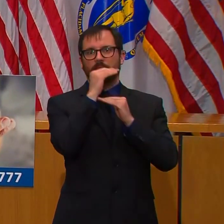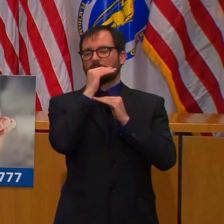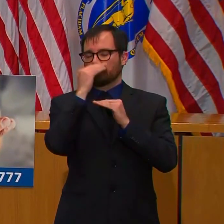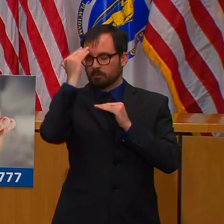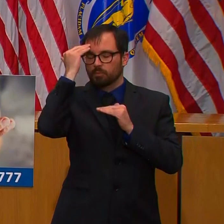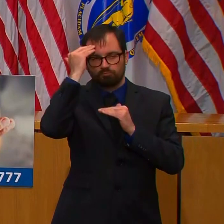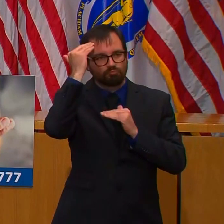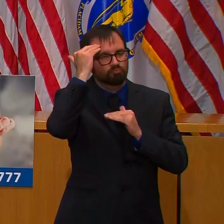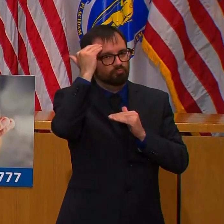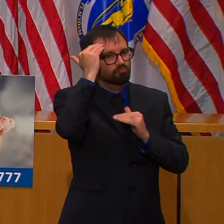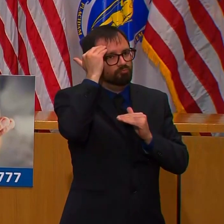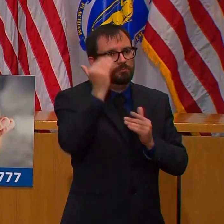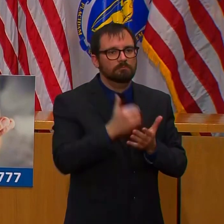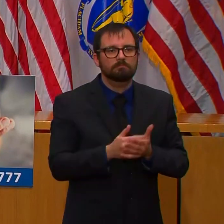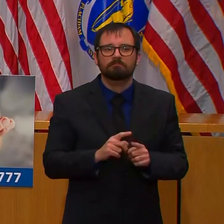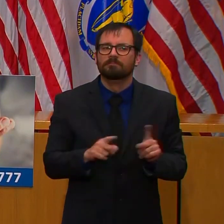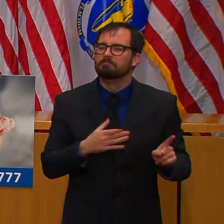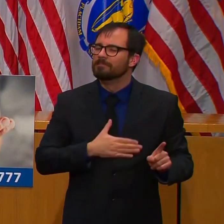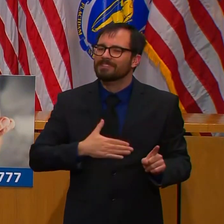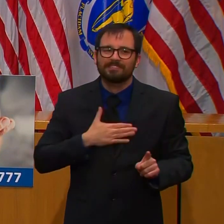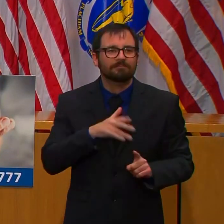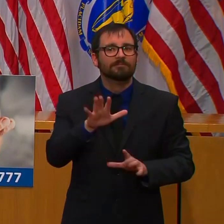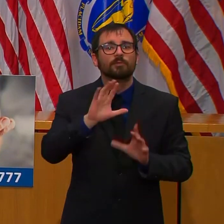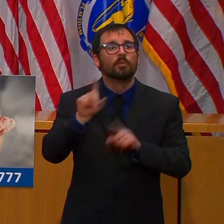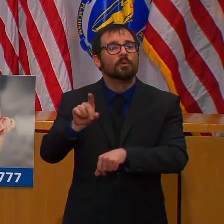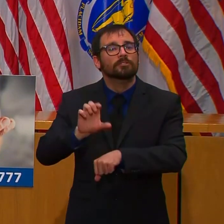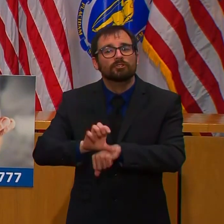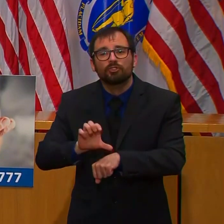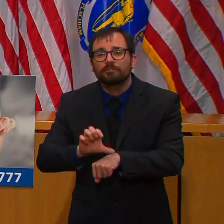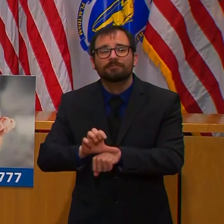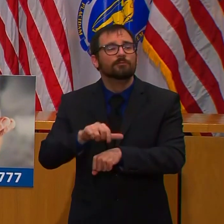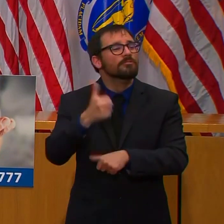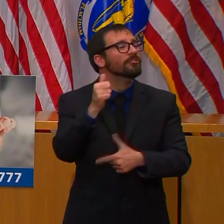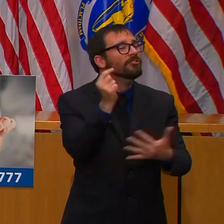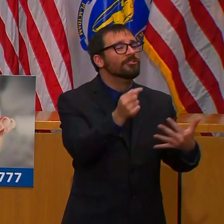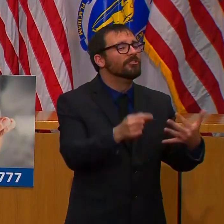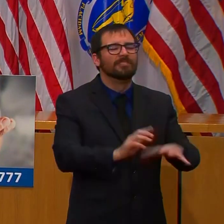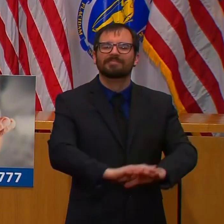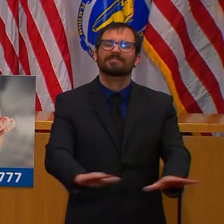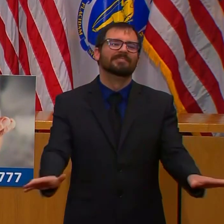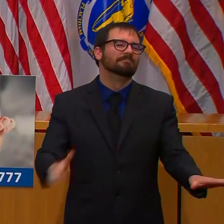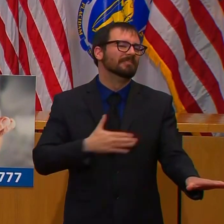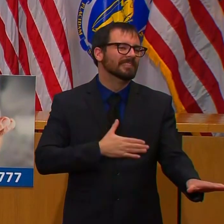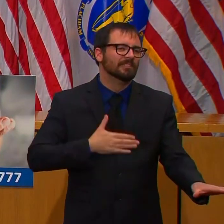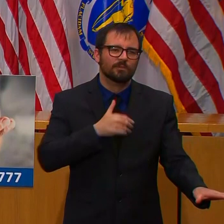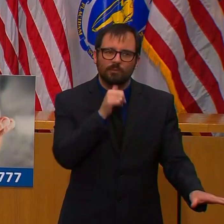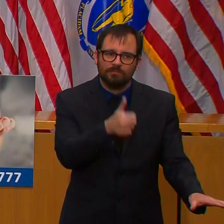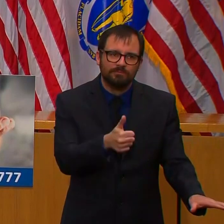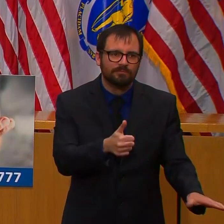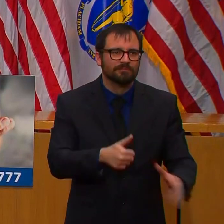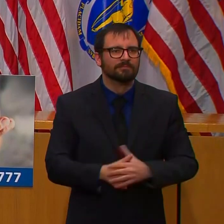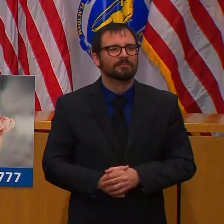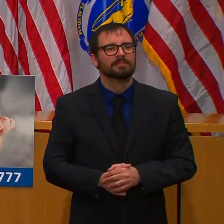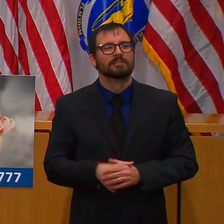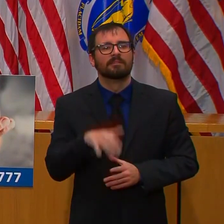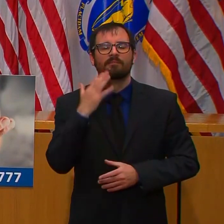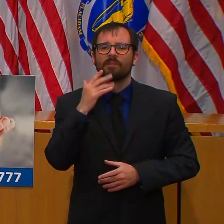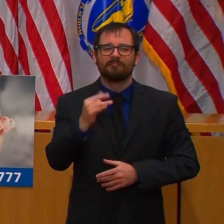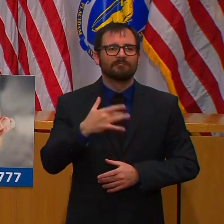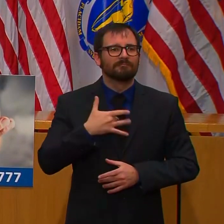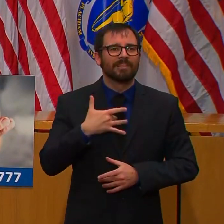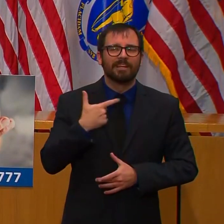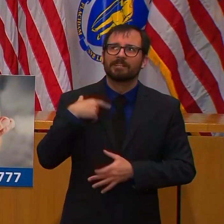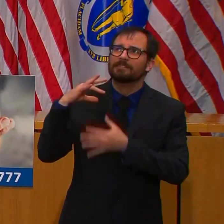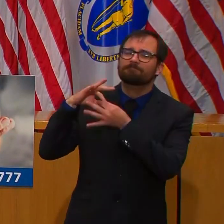that for many people are critical to their spiritual development. We've asked you to miss out on important,